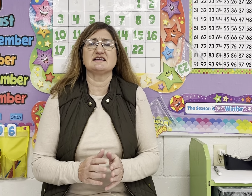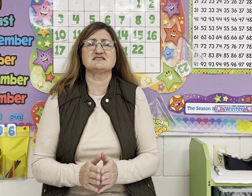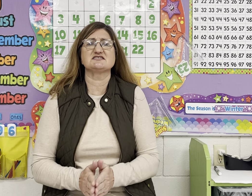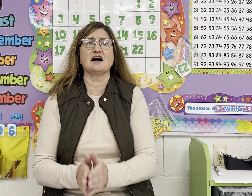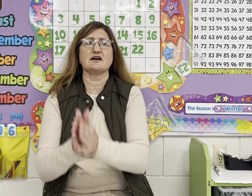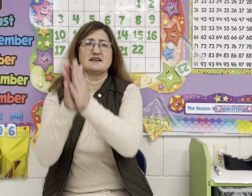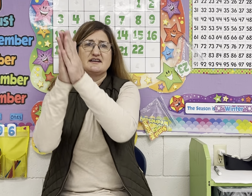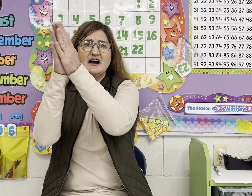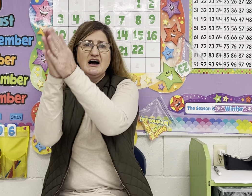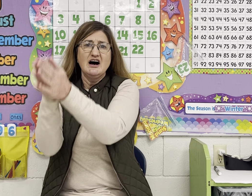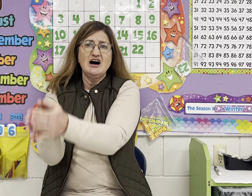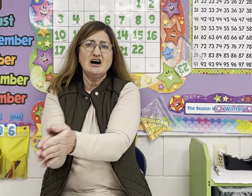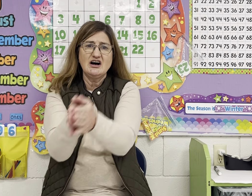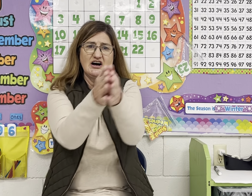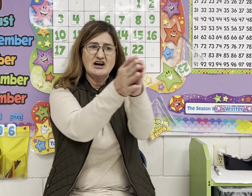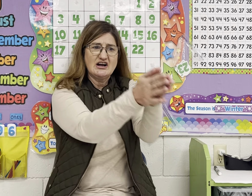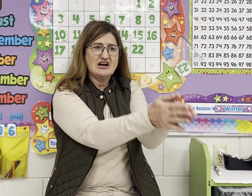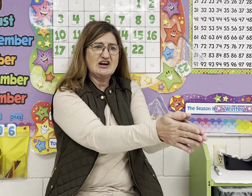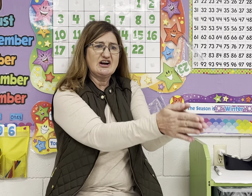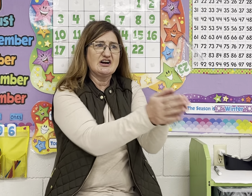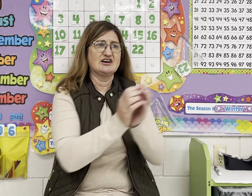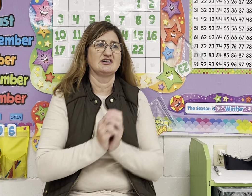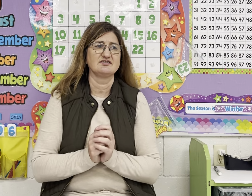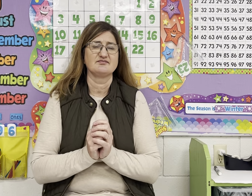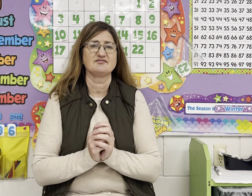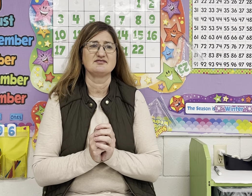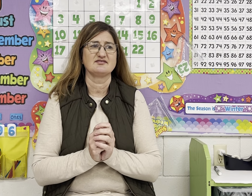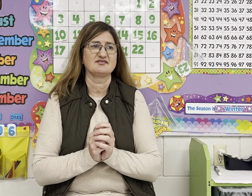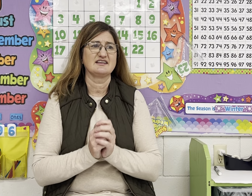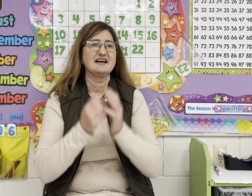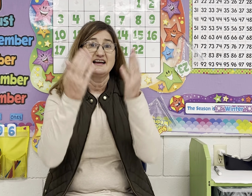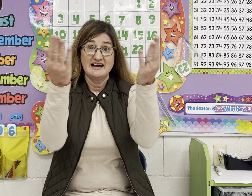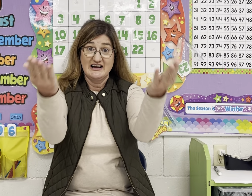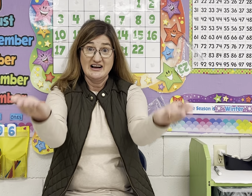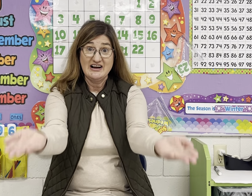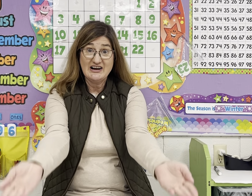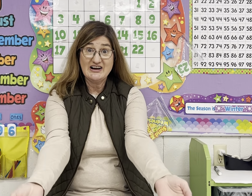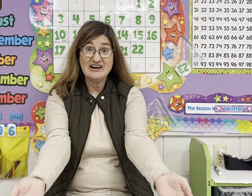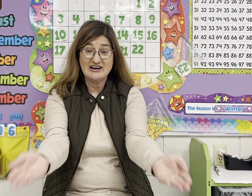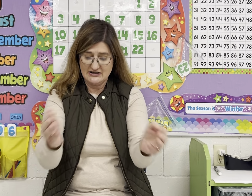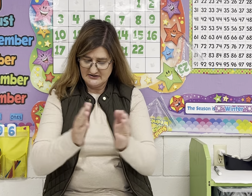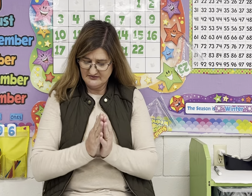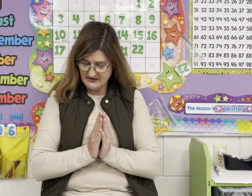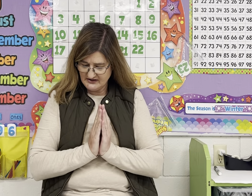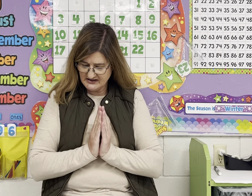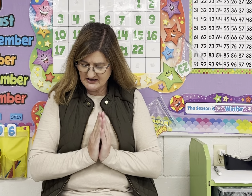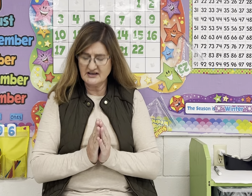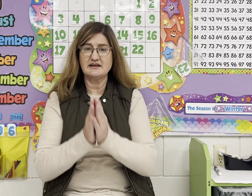get started. H-er, her. Very good. Good.